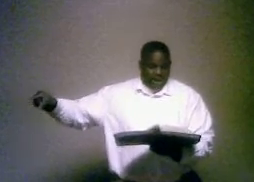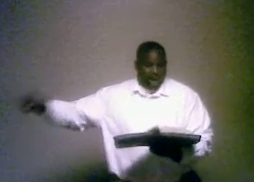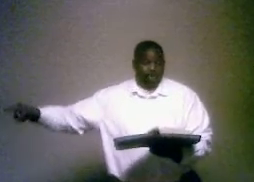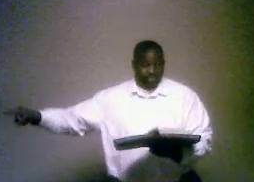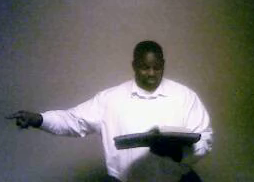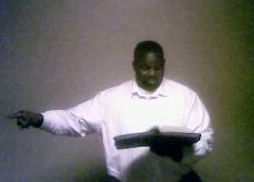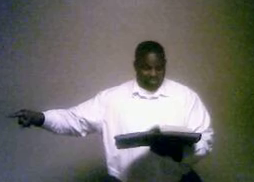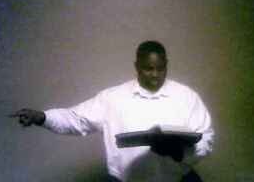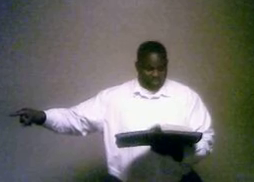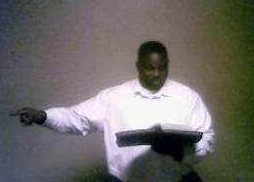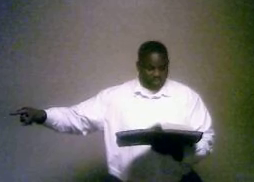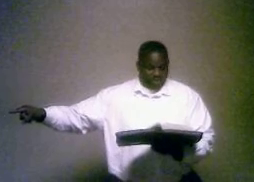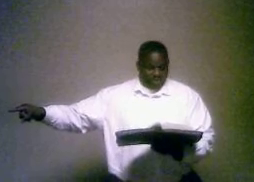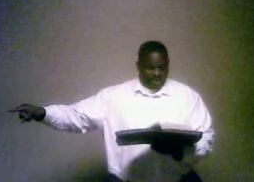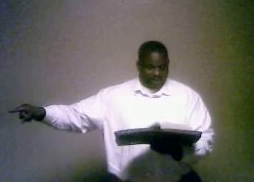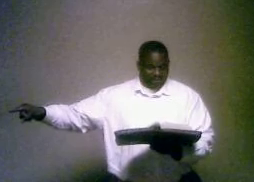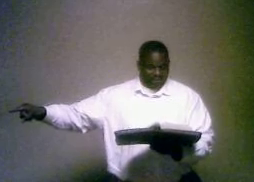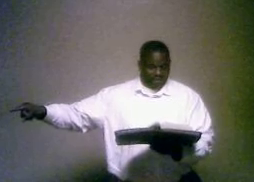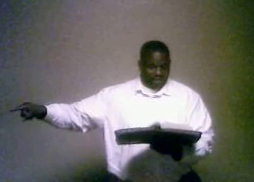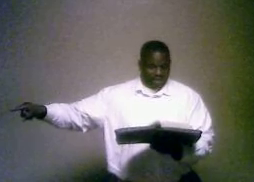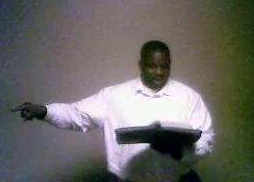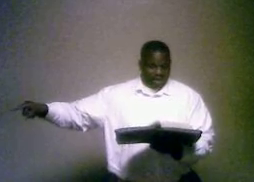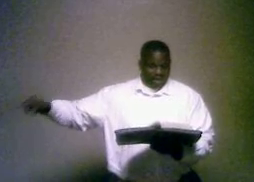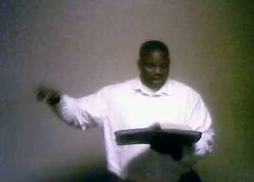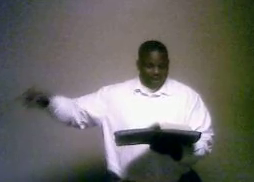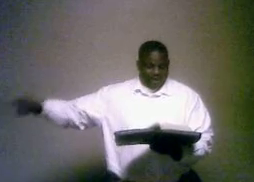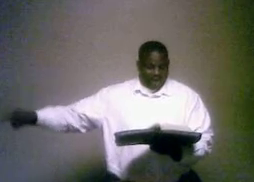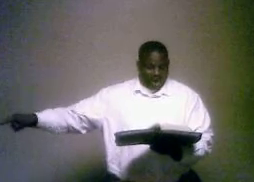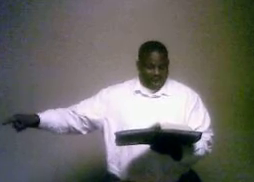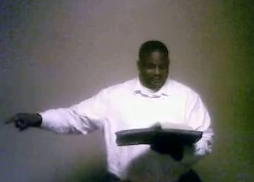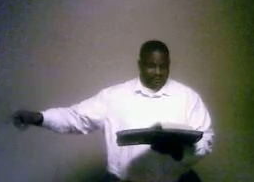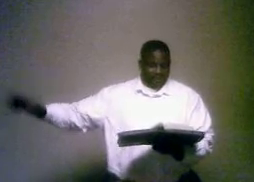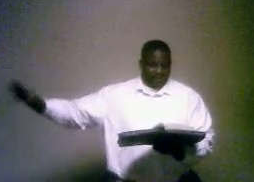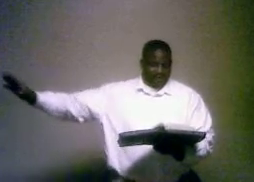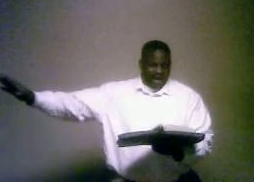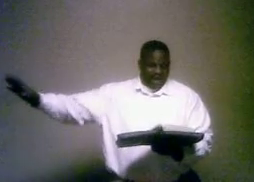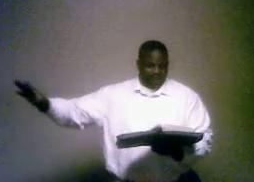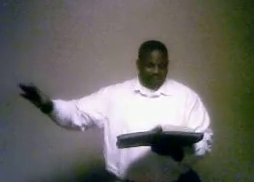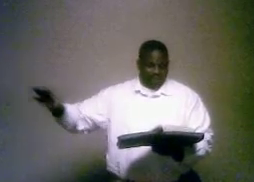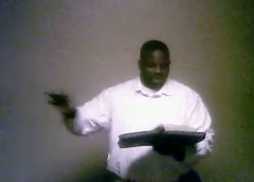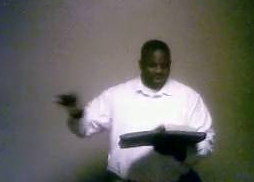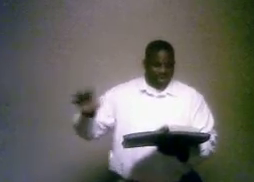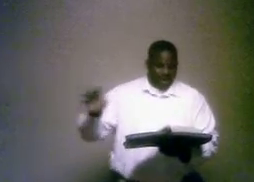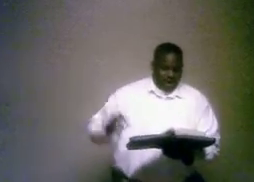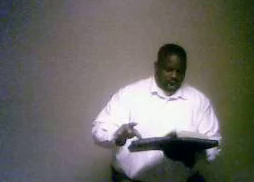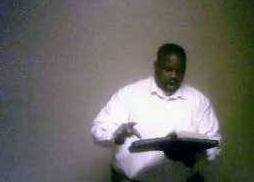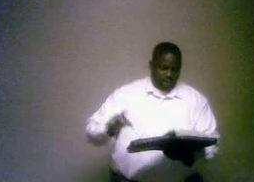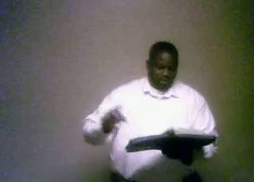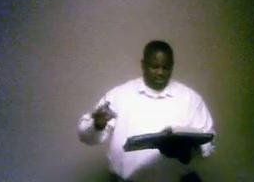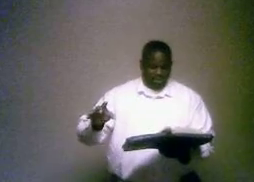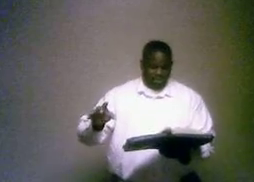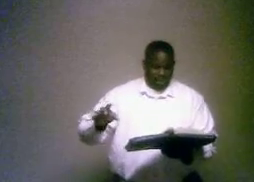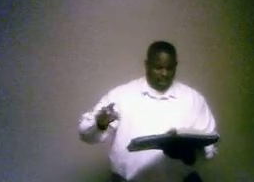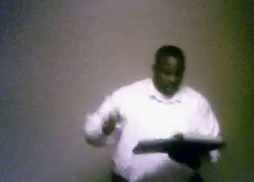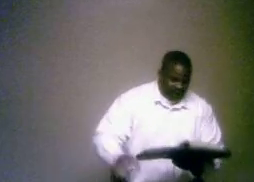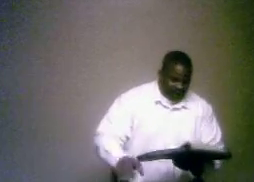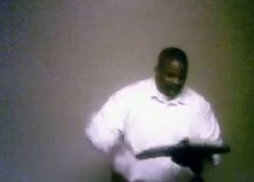hope, one belief of your calling. Verse 5, one Lord, one faith,